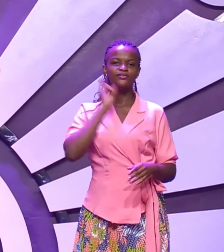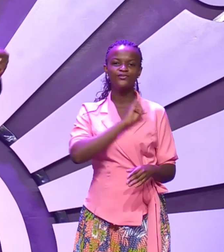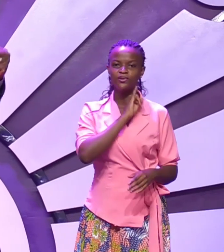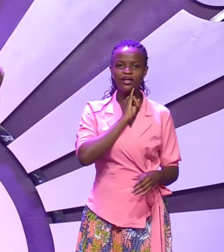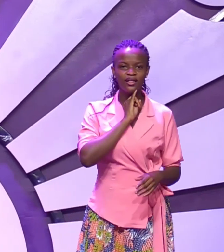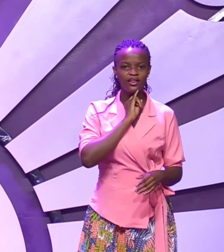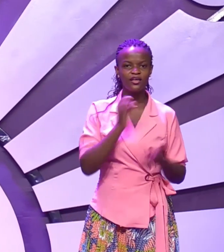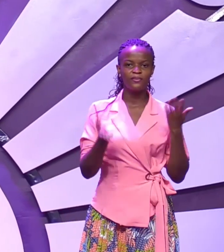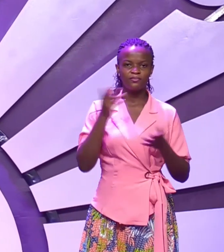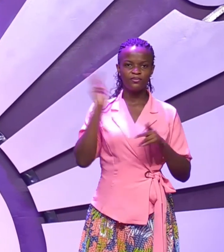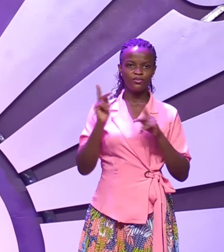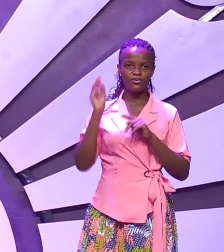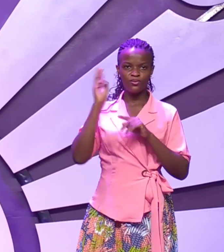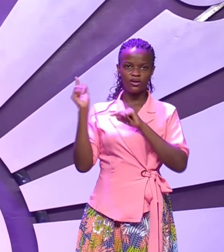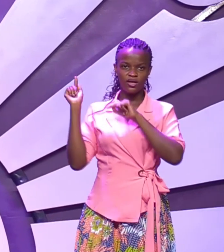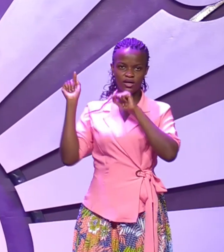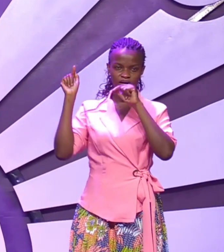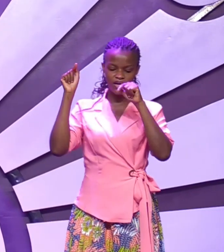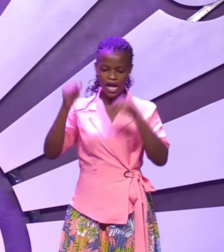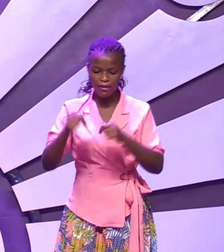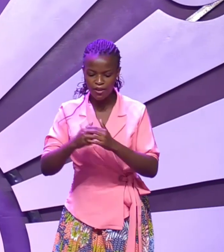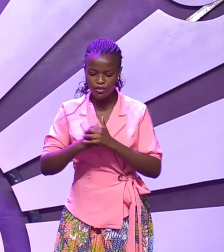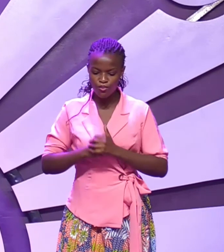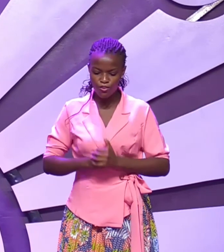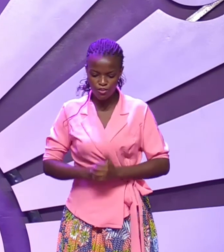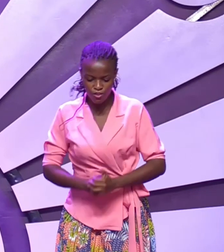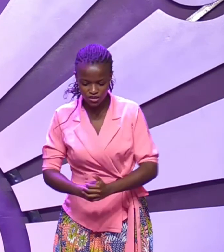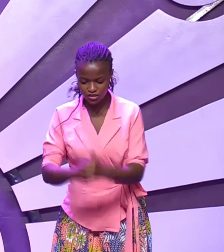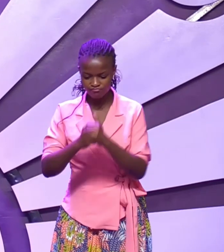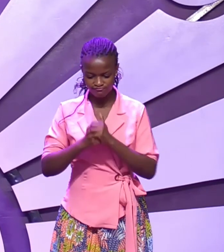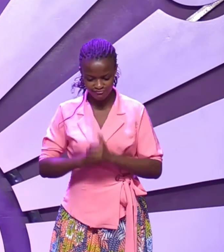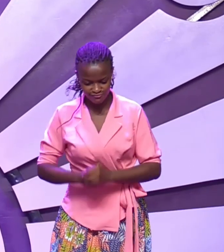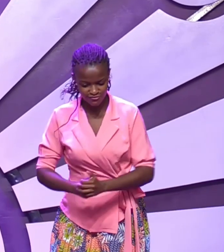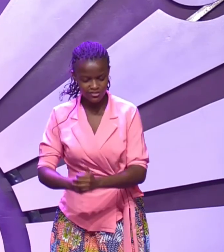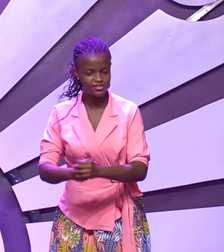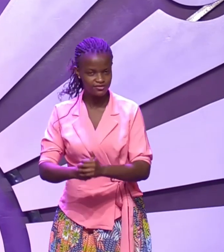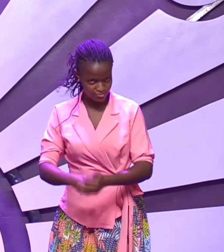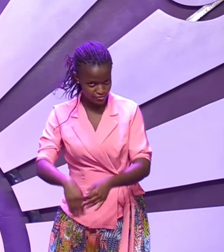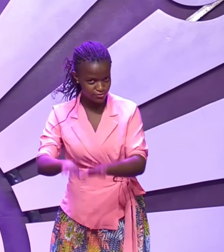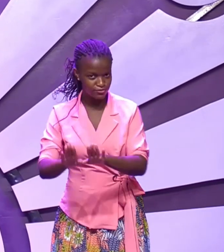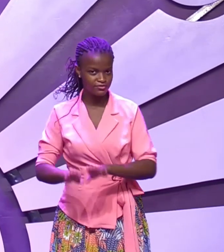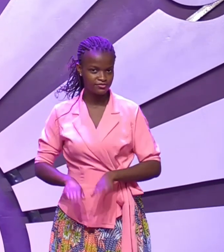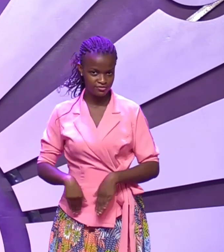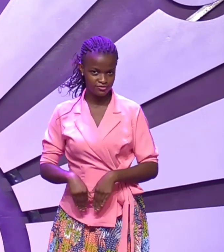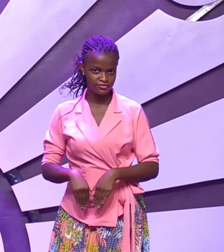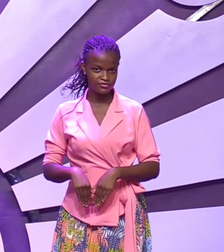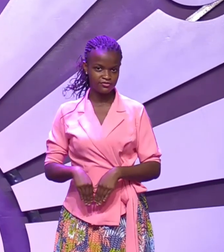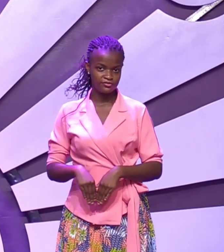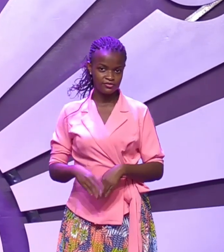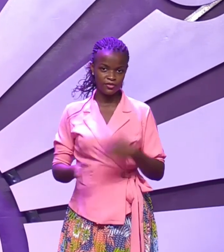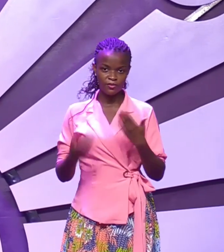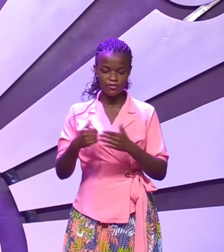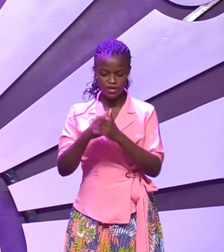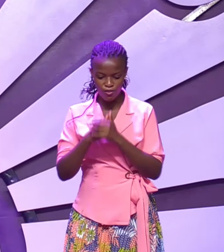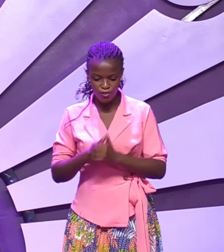people would have come and worshipped at his grave they would have worshipped